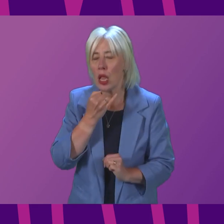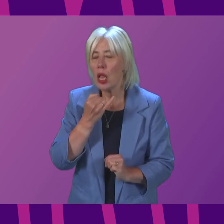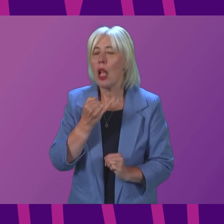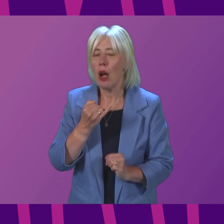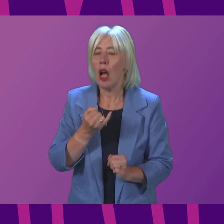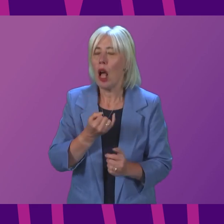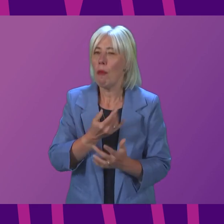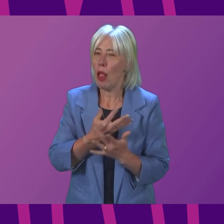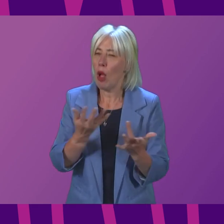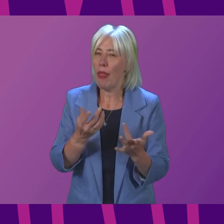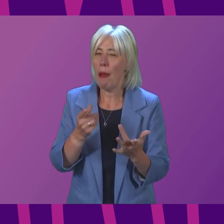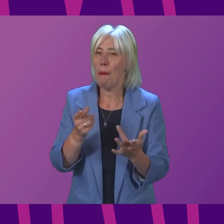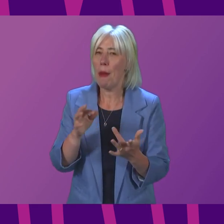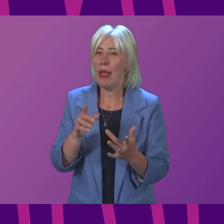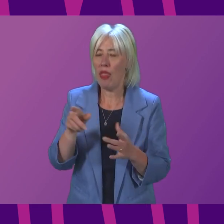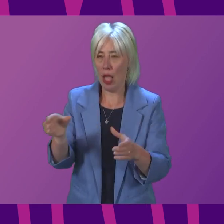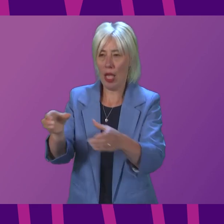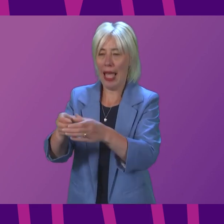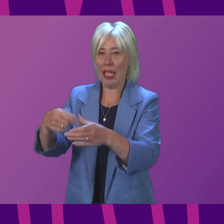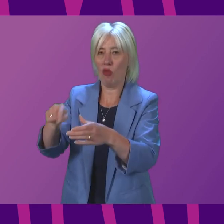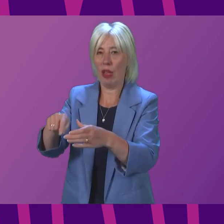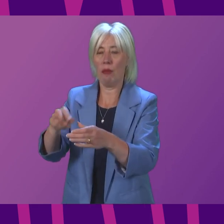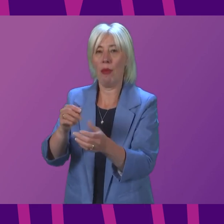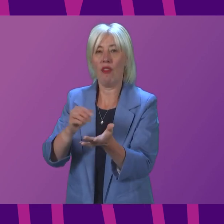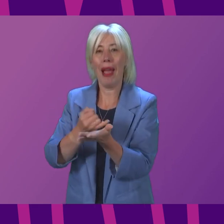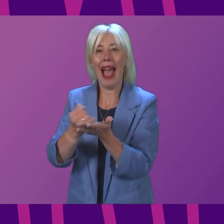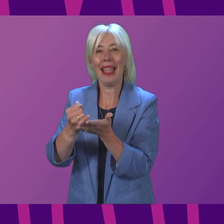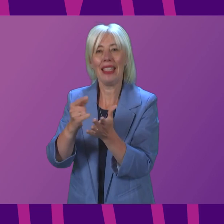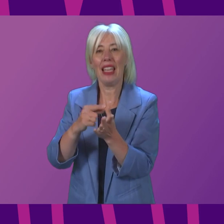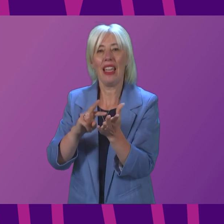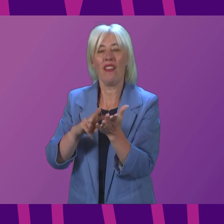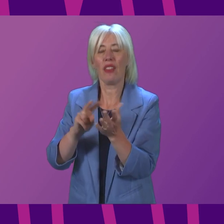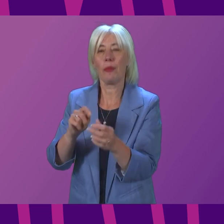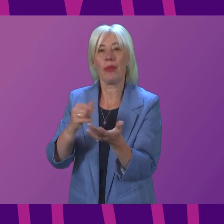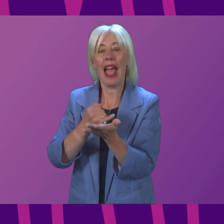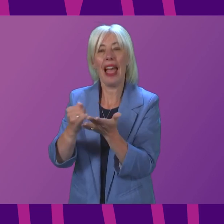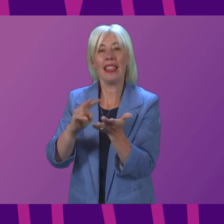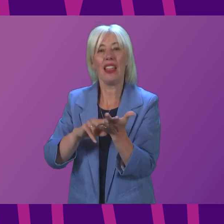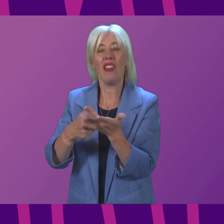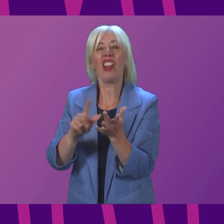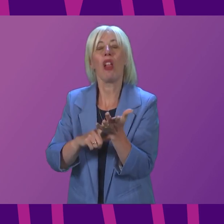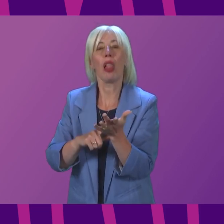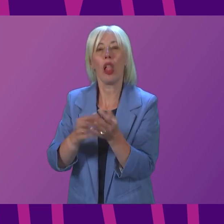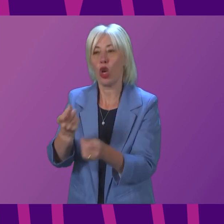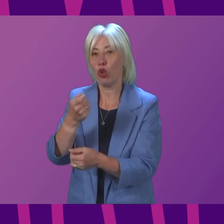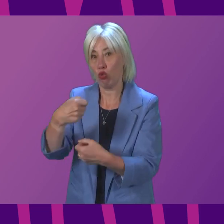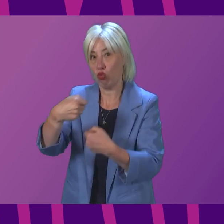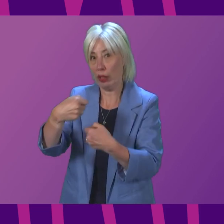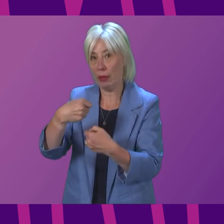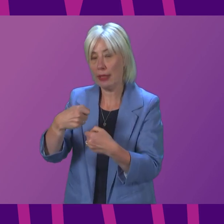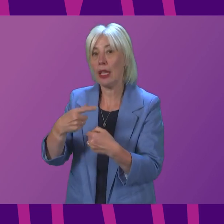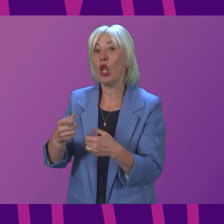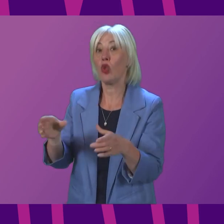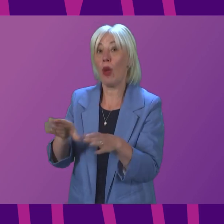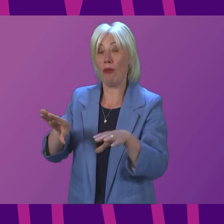them will be in the categories of people who may benefit from antiviral treatment if they get COVID. Therefore, they will be amongst people that are